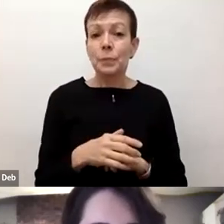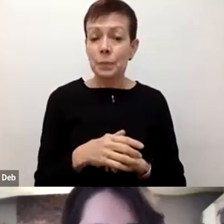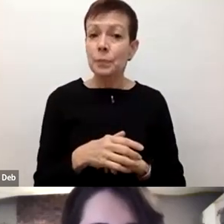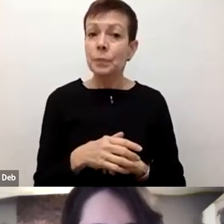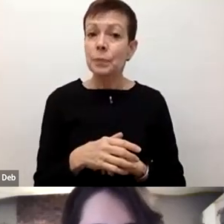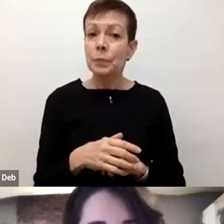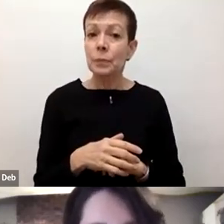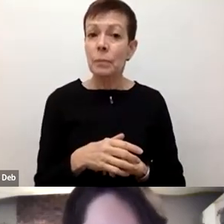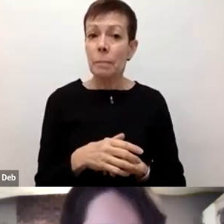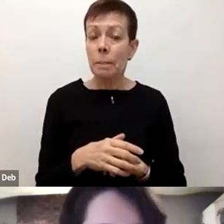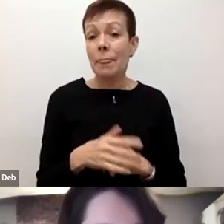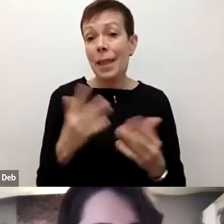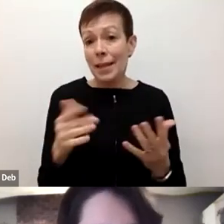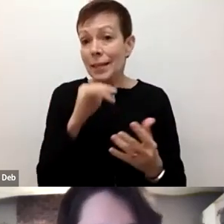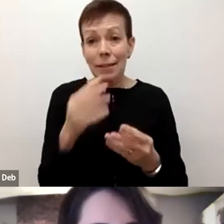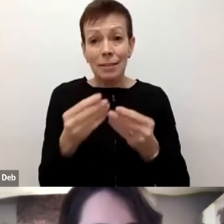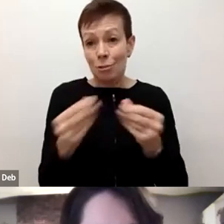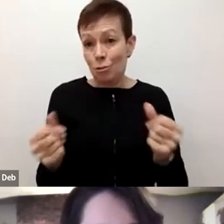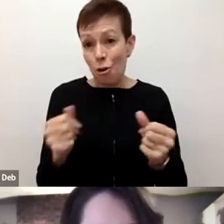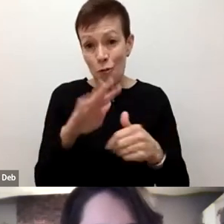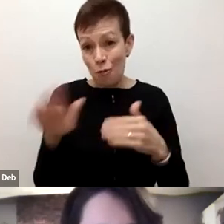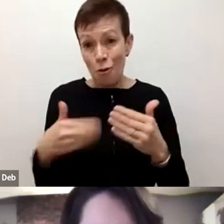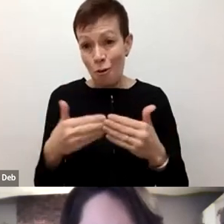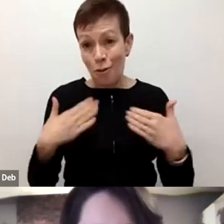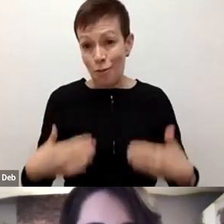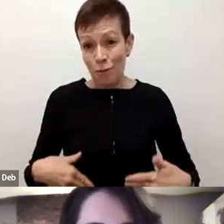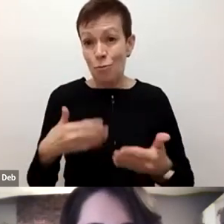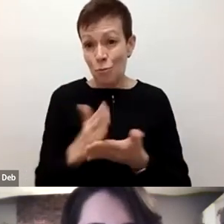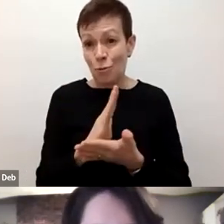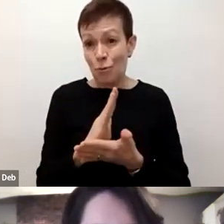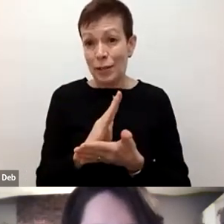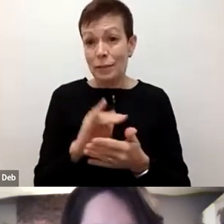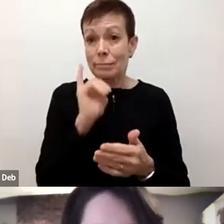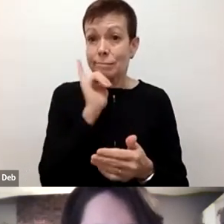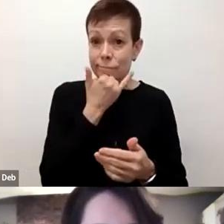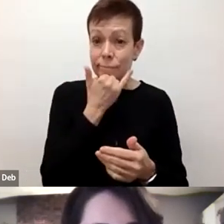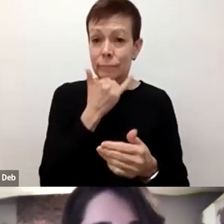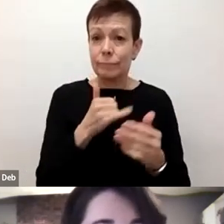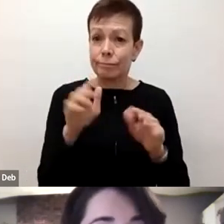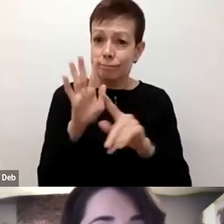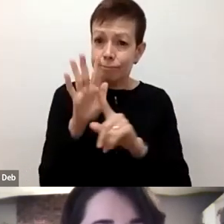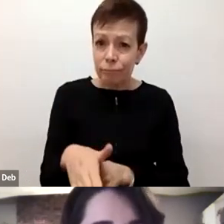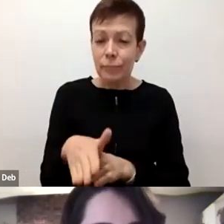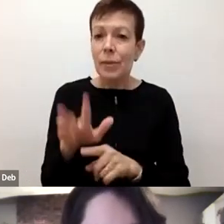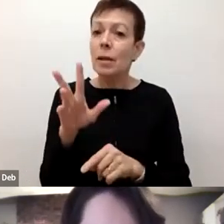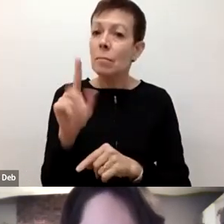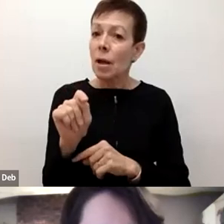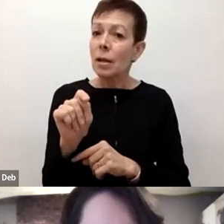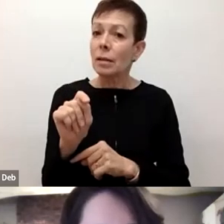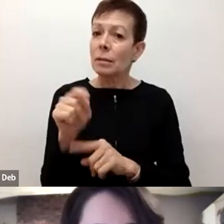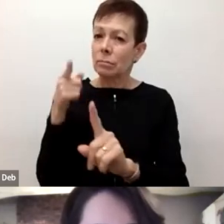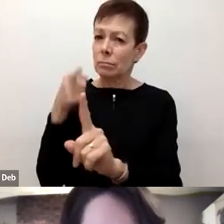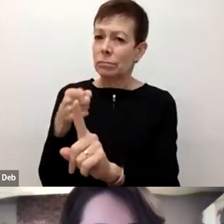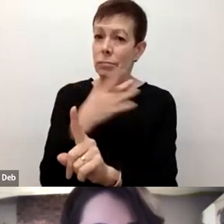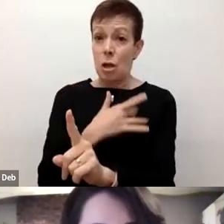it would not take care of all the human rights violations that are happening in this system. But I think it would, it has the potential to have